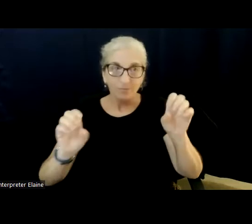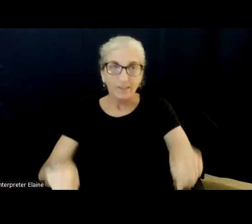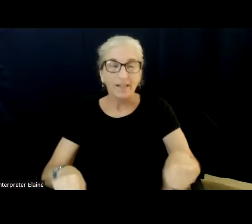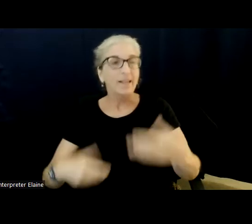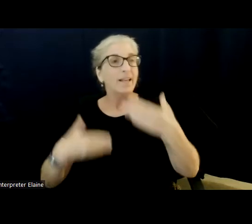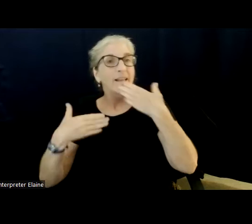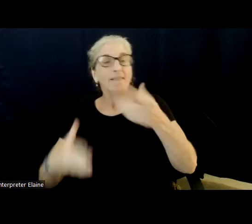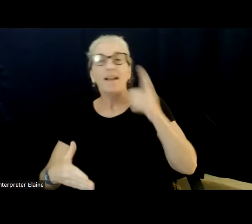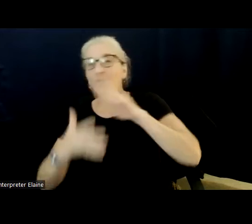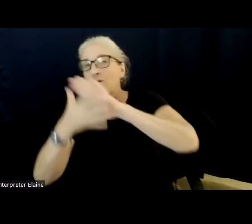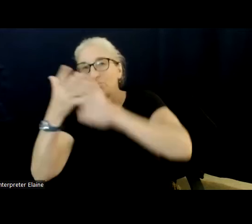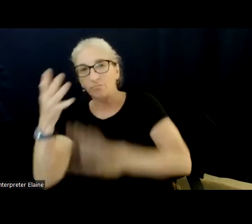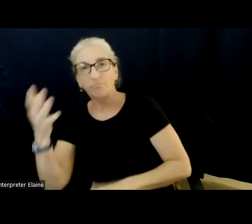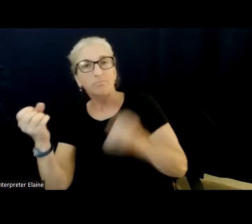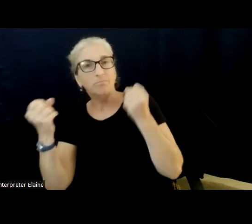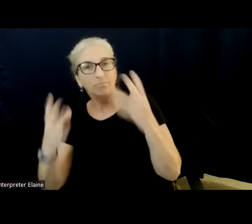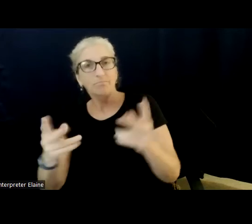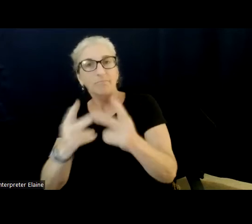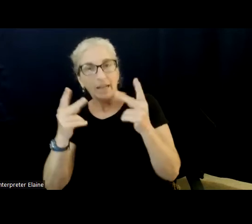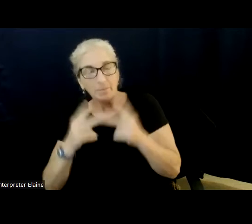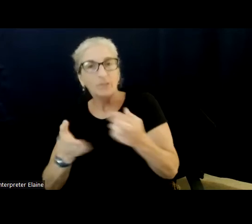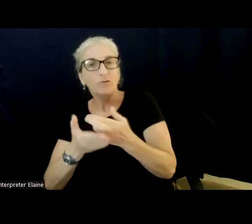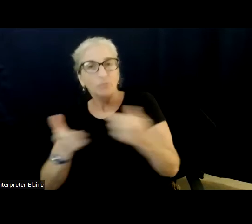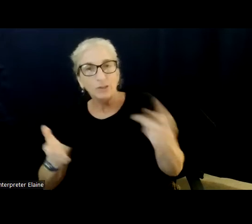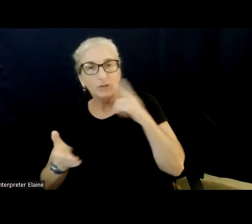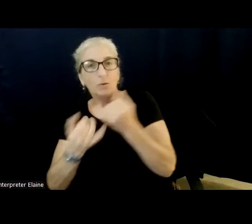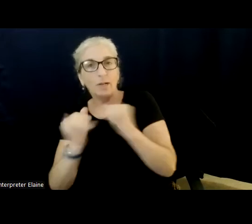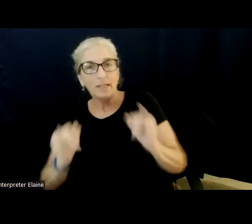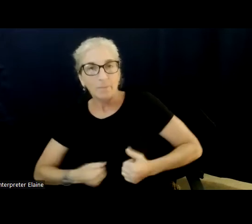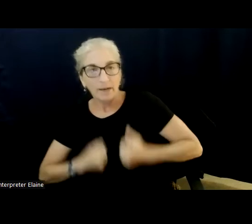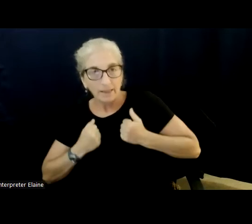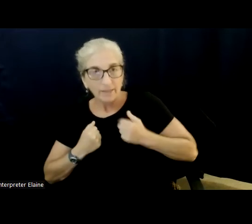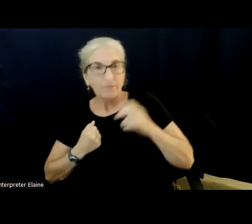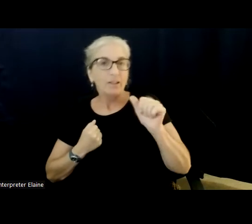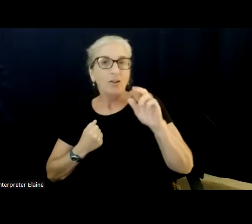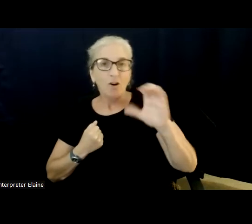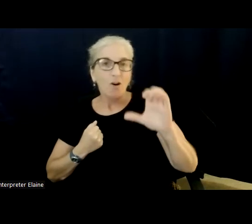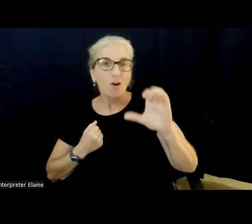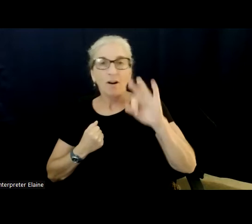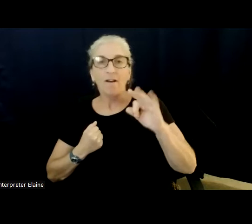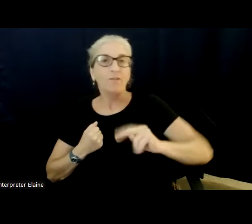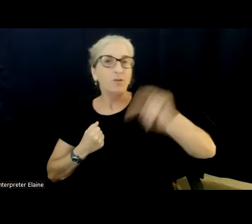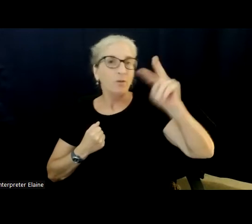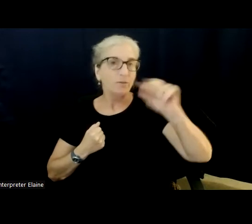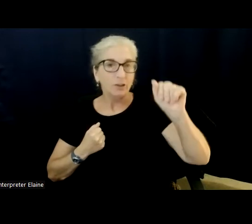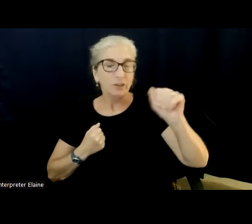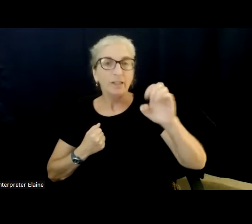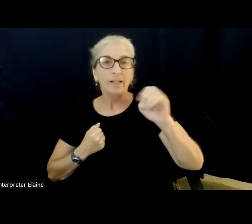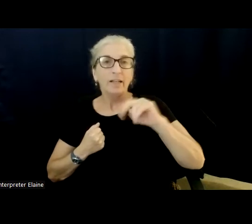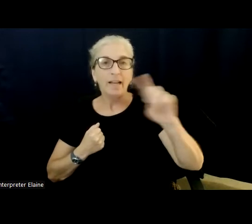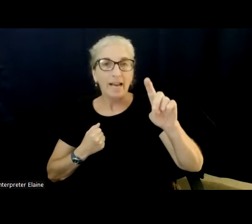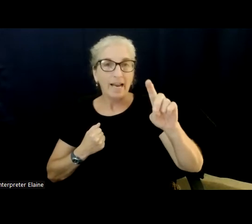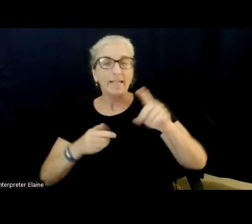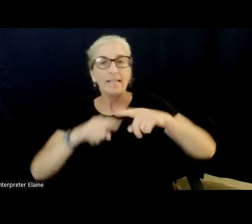Up Virginia, Resources for Independent Living, Billion Strong, End Dependence Center of Northern